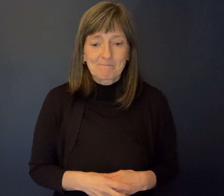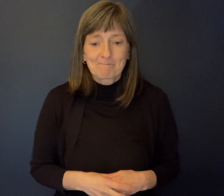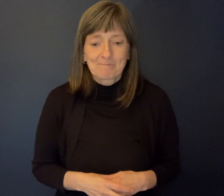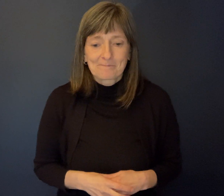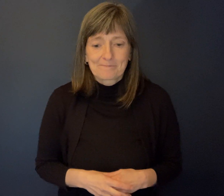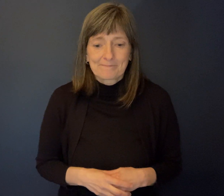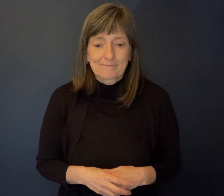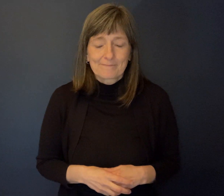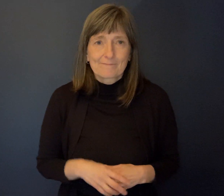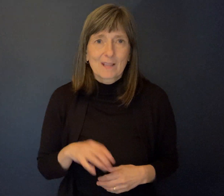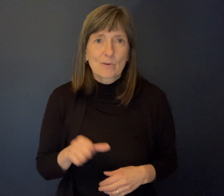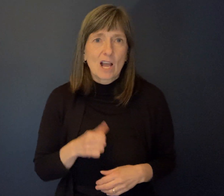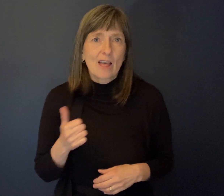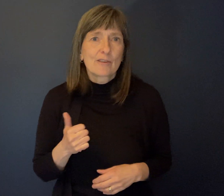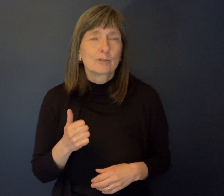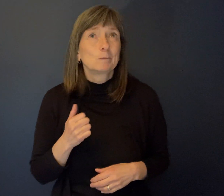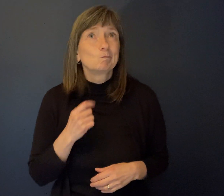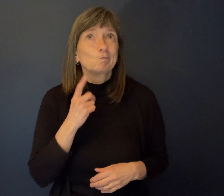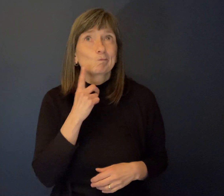what might be other things that, uh, create a change?